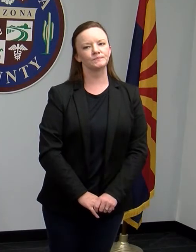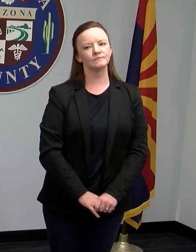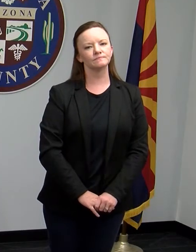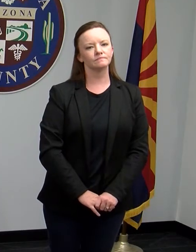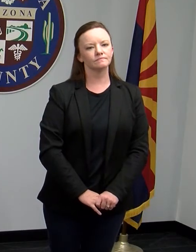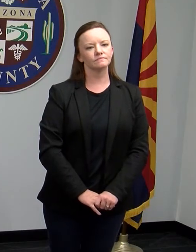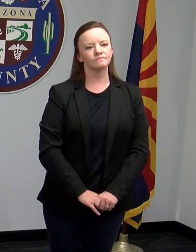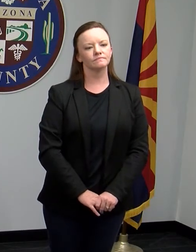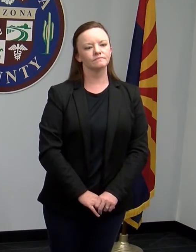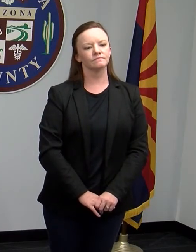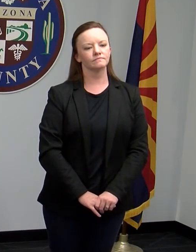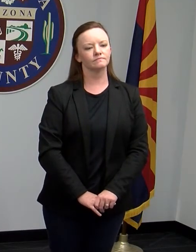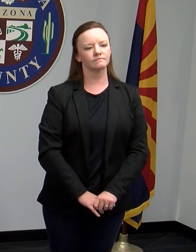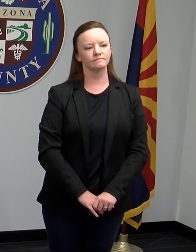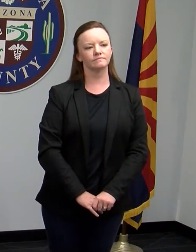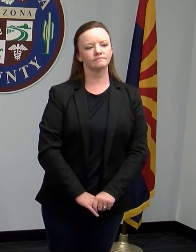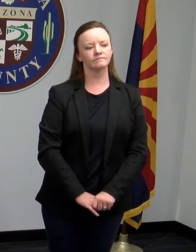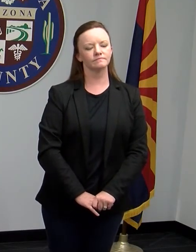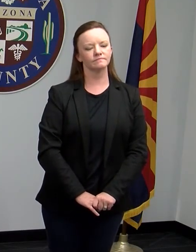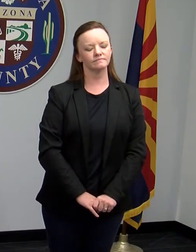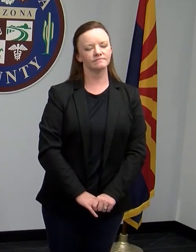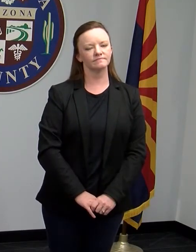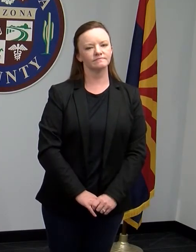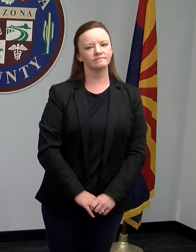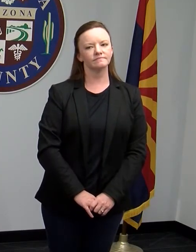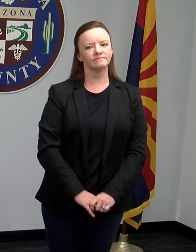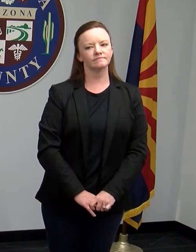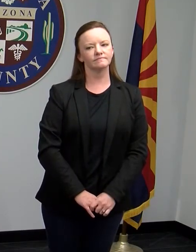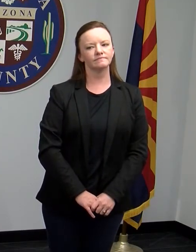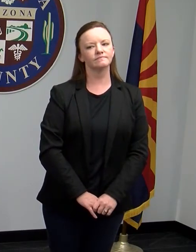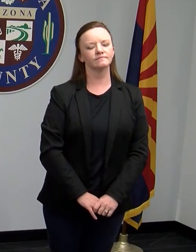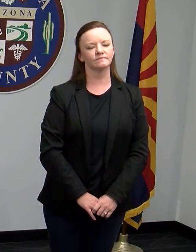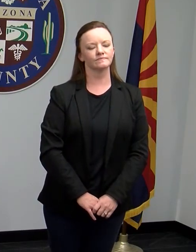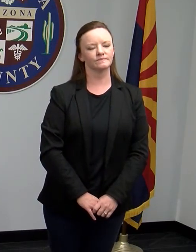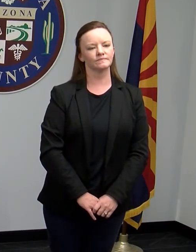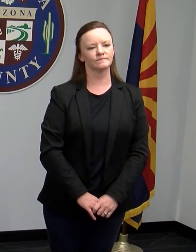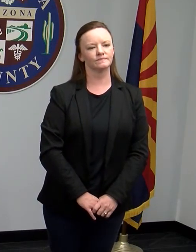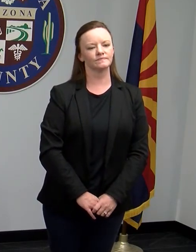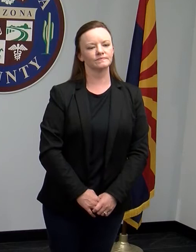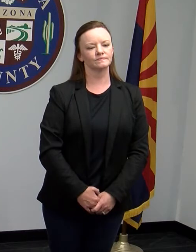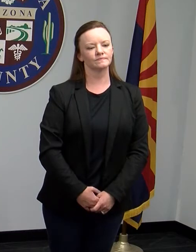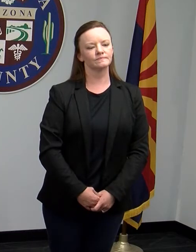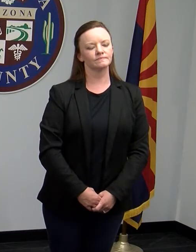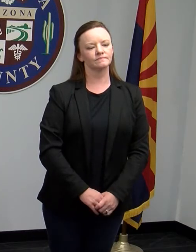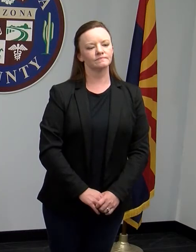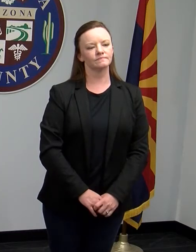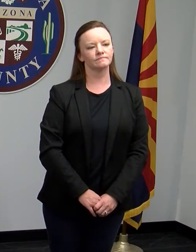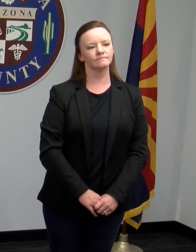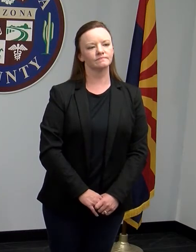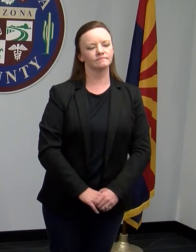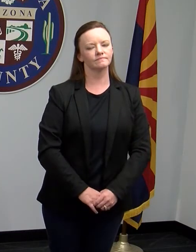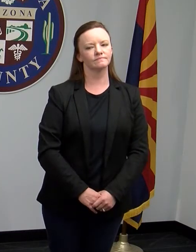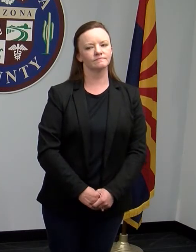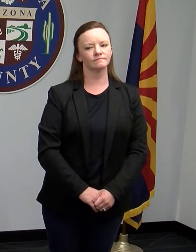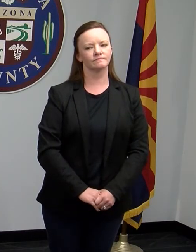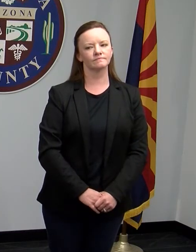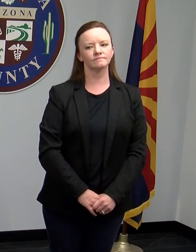going to focus so much doing so many tests, but rather than the results of how we can do these tests. The results